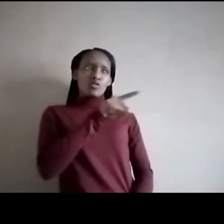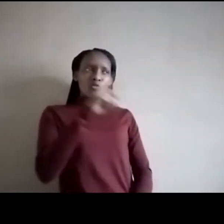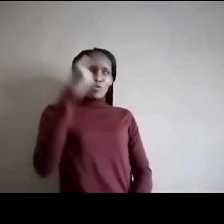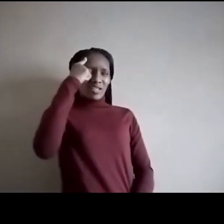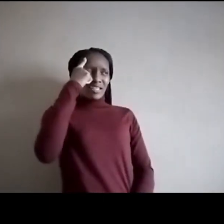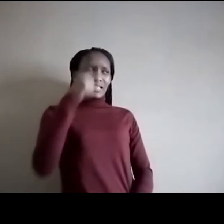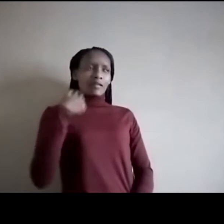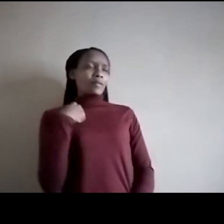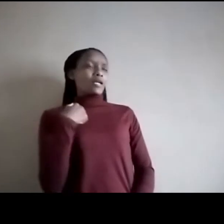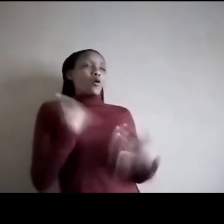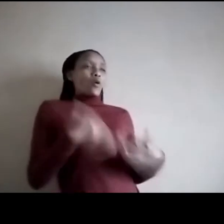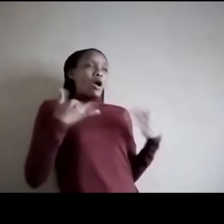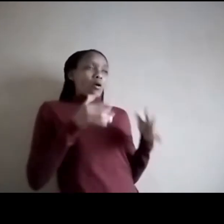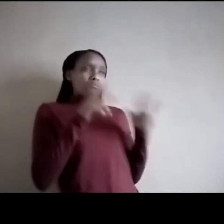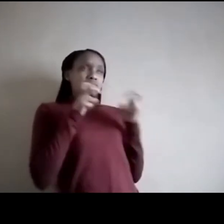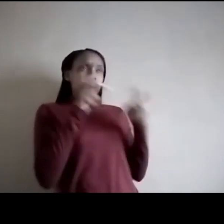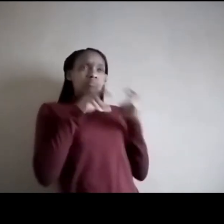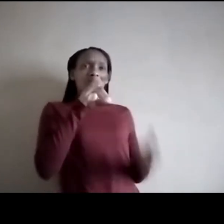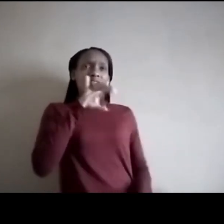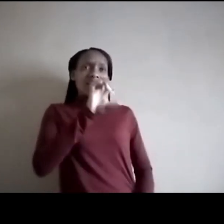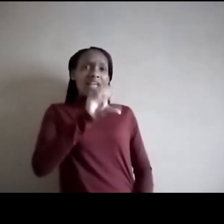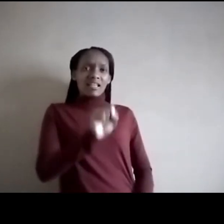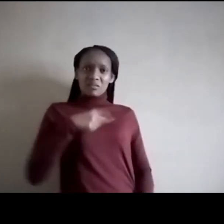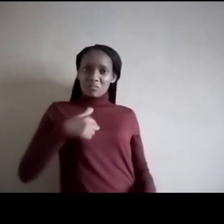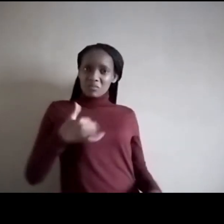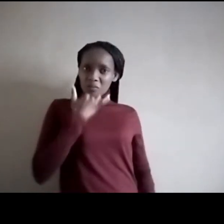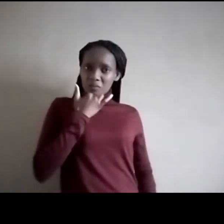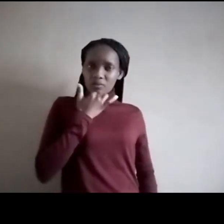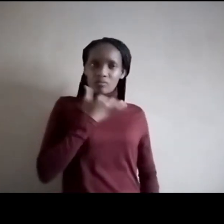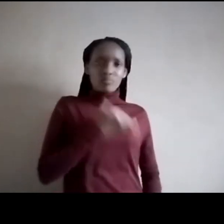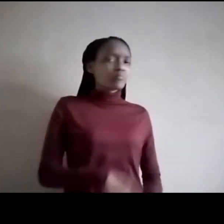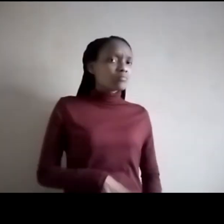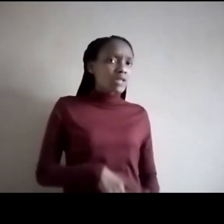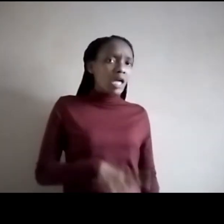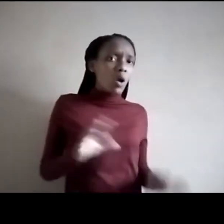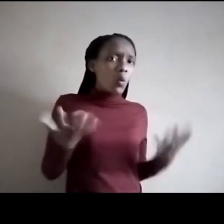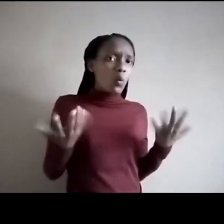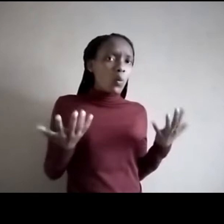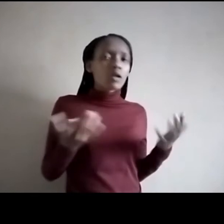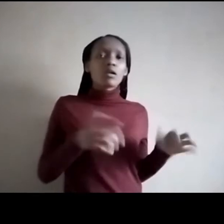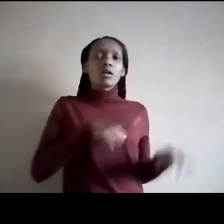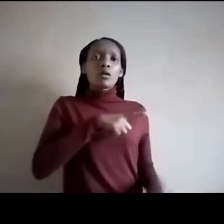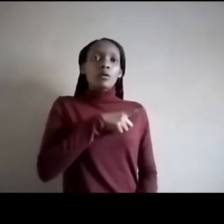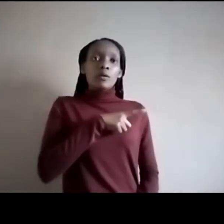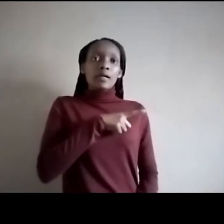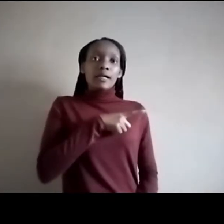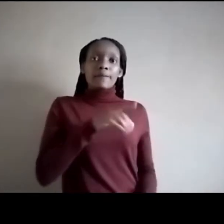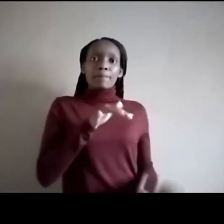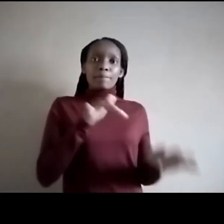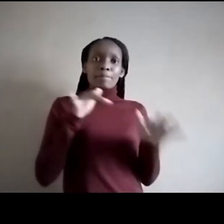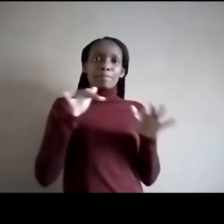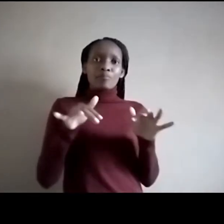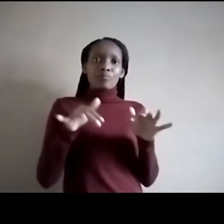DISs? How? Because before you know it, people that always go towards the